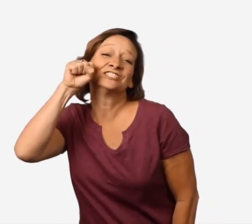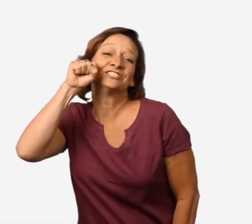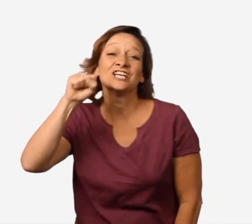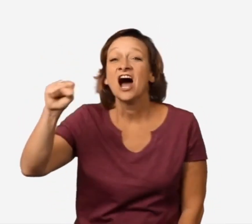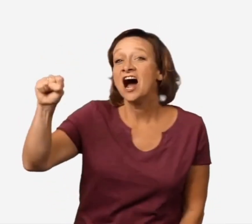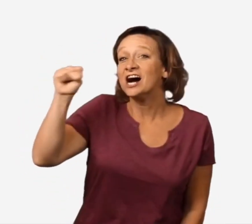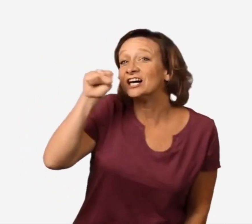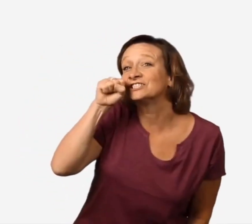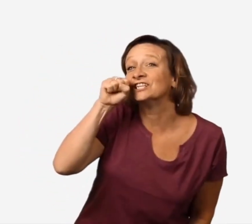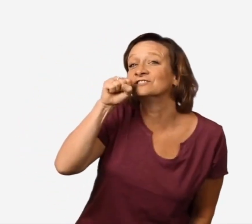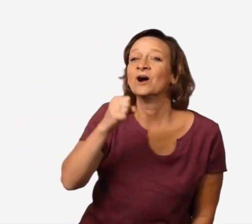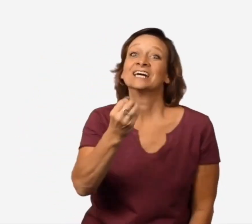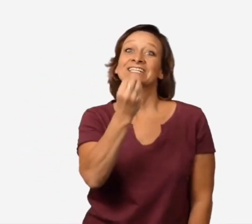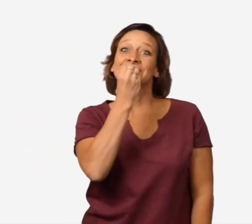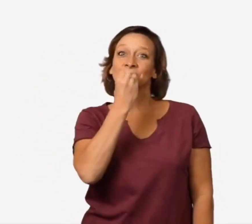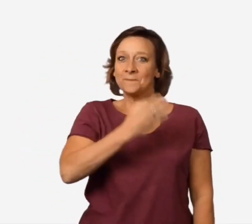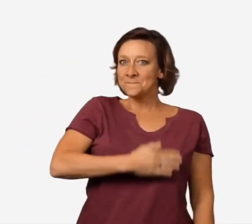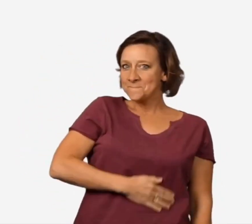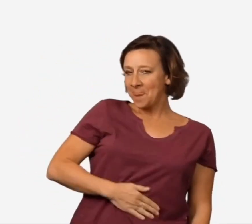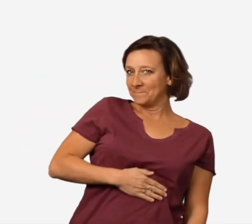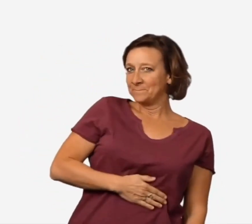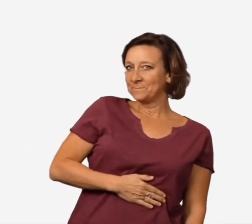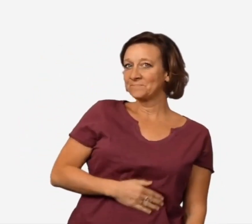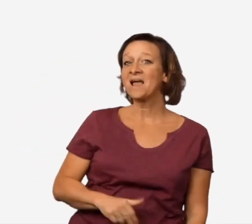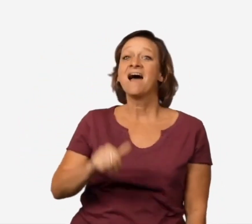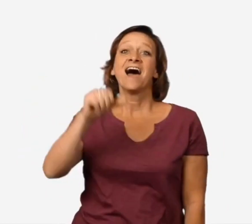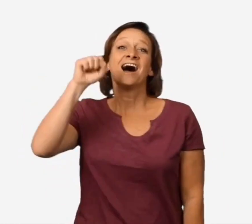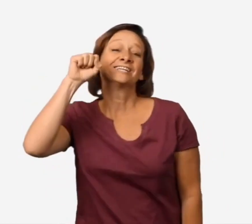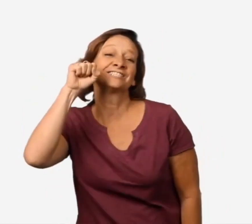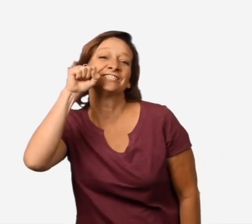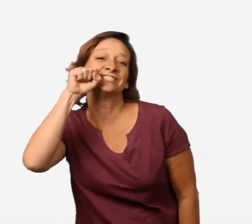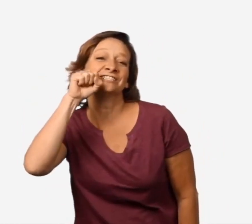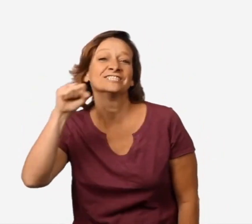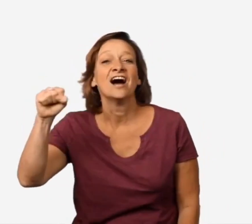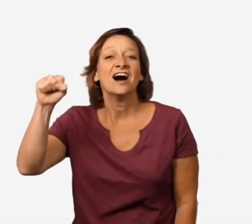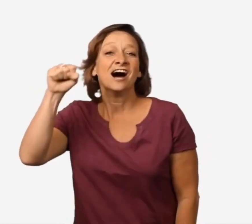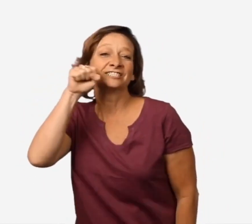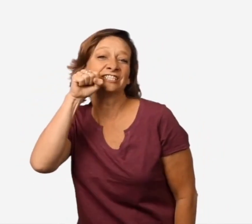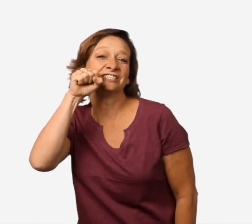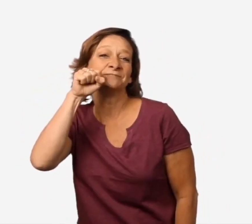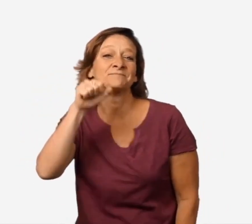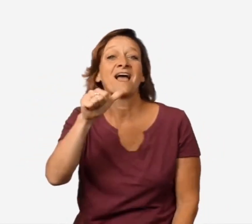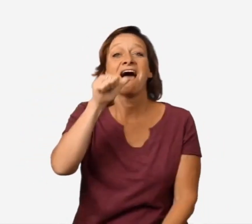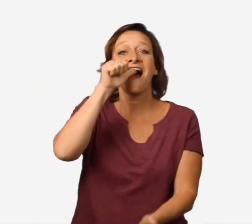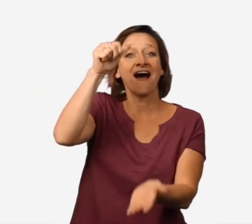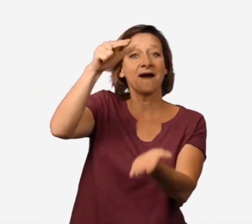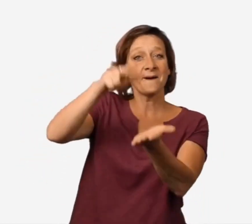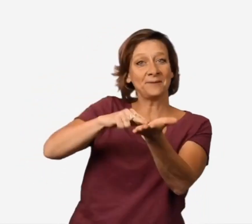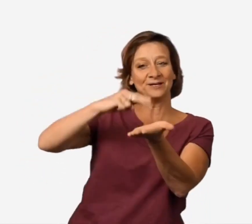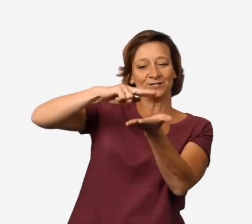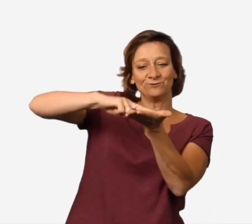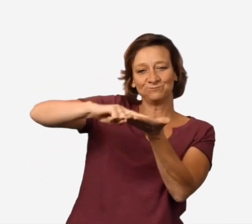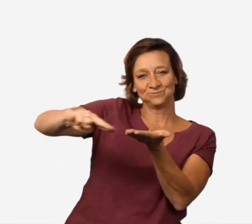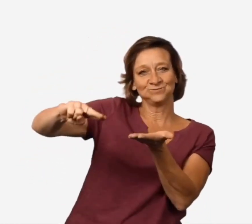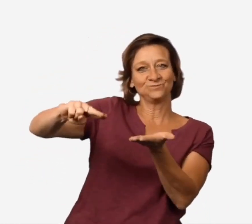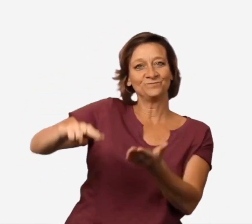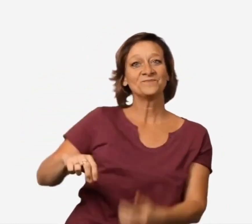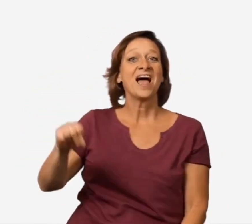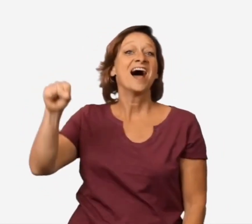Celery. Celery. Celery. Eat, yum, yum. Celery. Celery. Peanut, butter, spread.